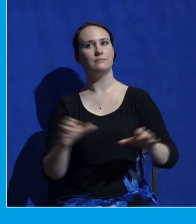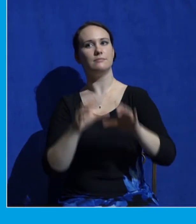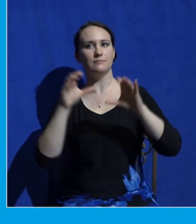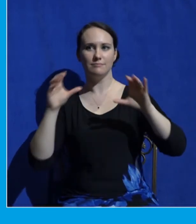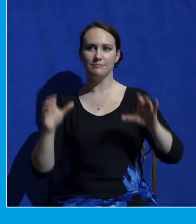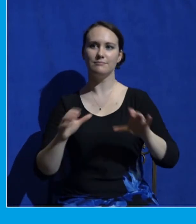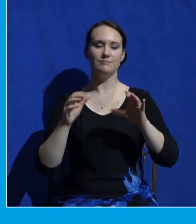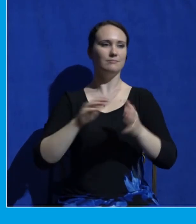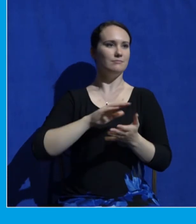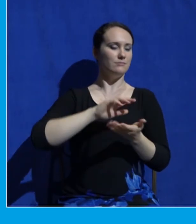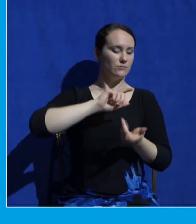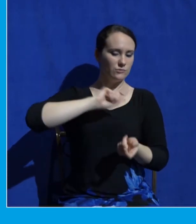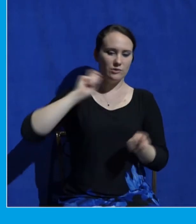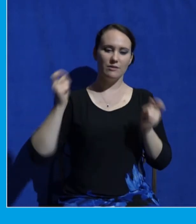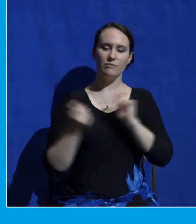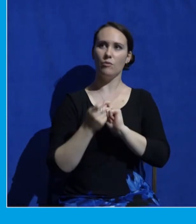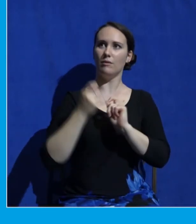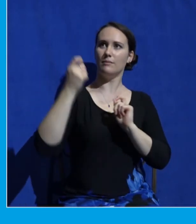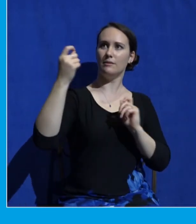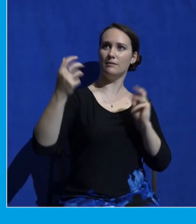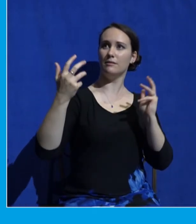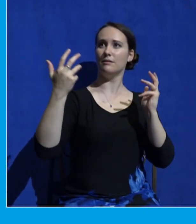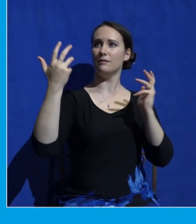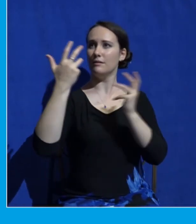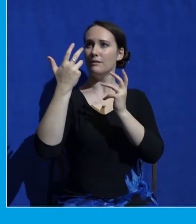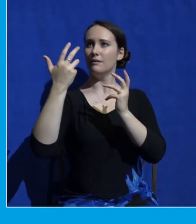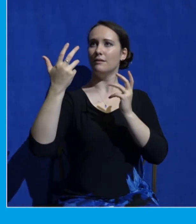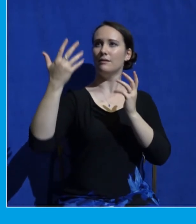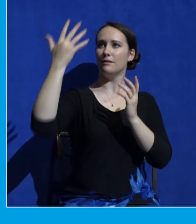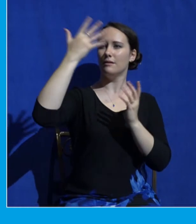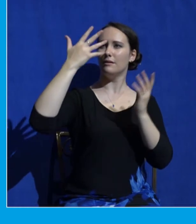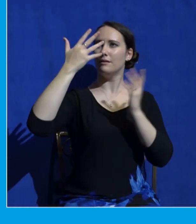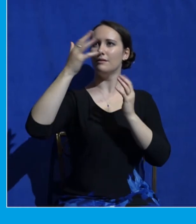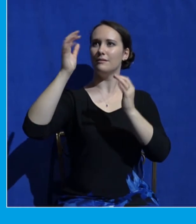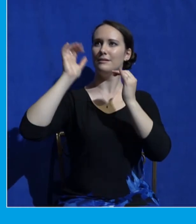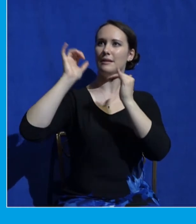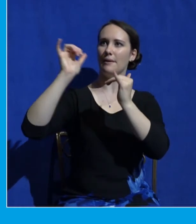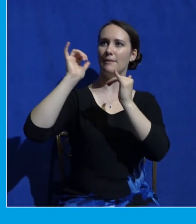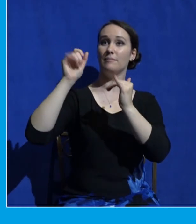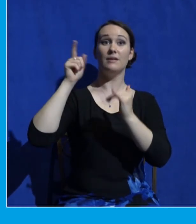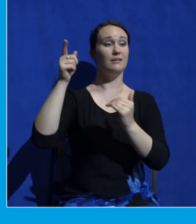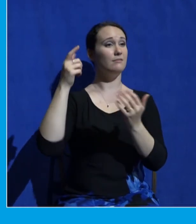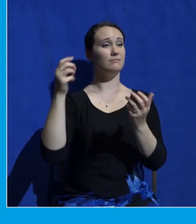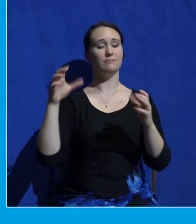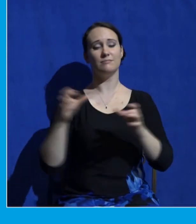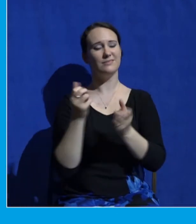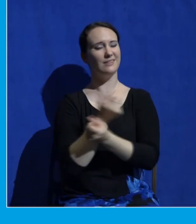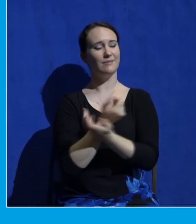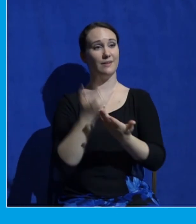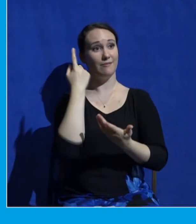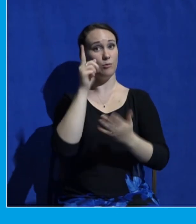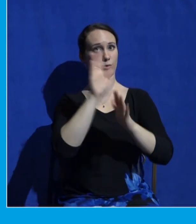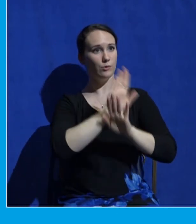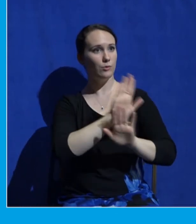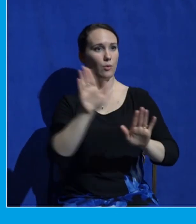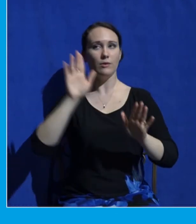to be more like Jesus he's working it all together for your glory God is going to